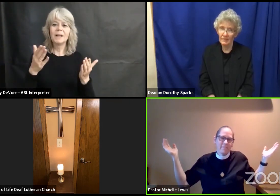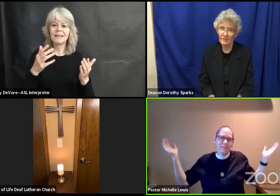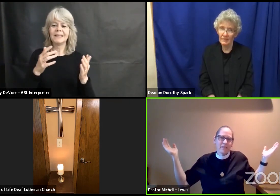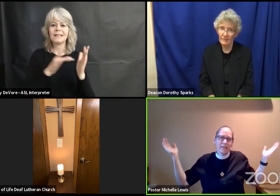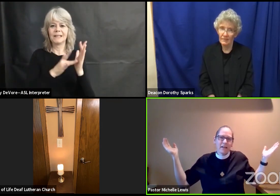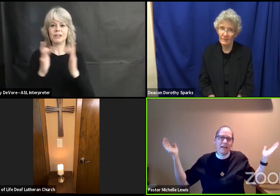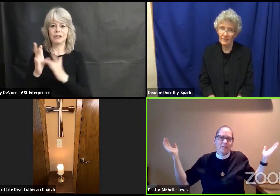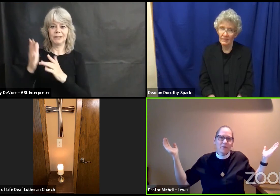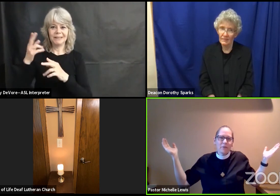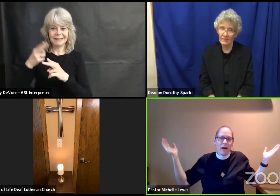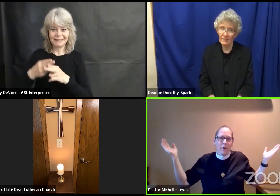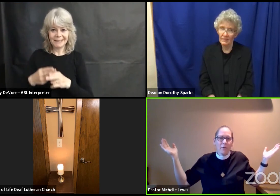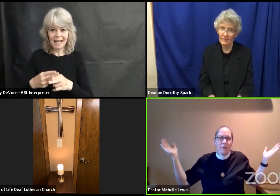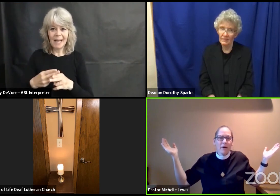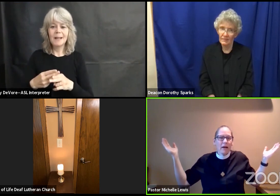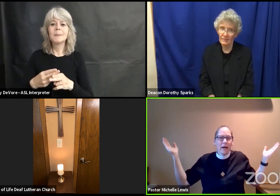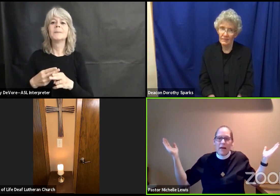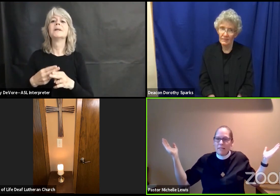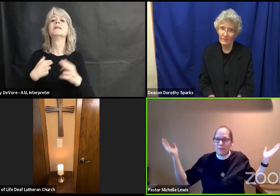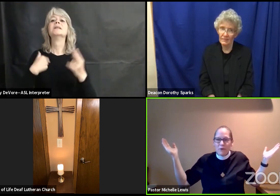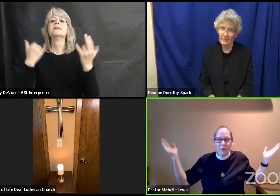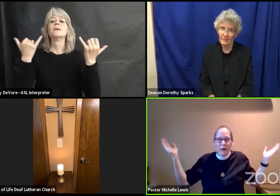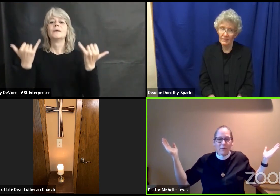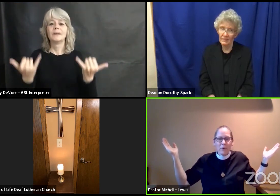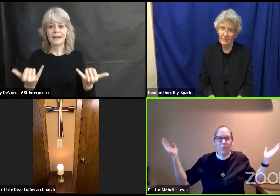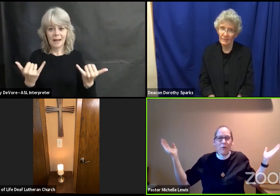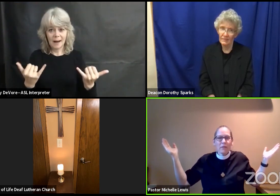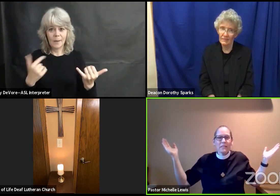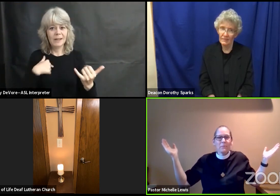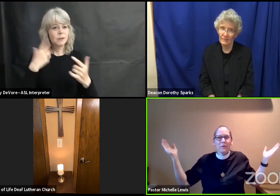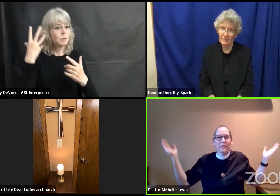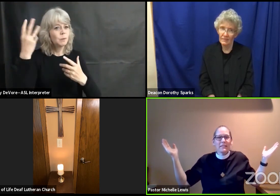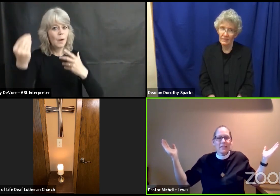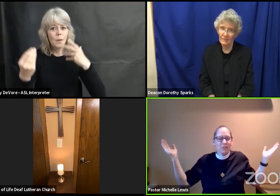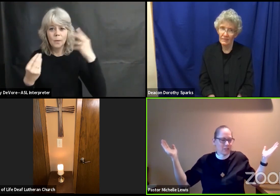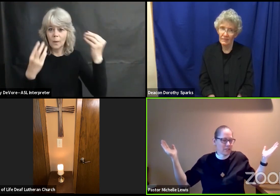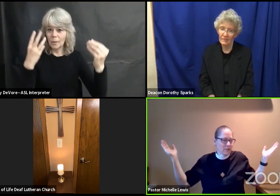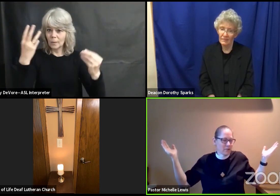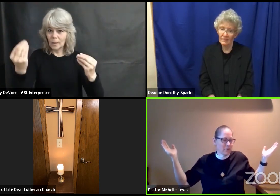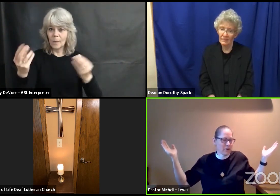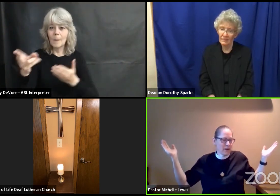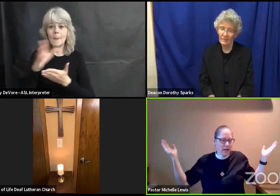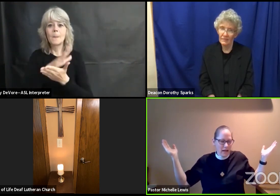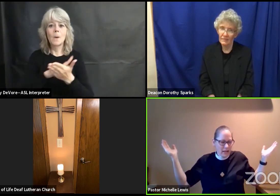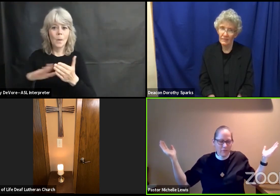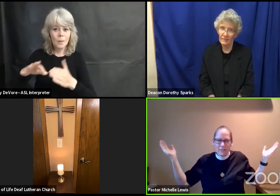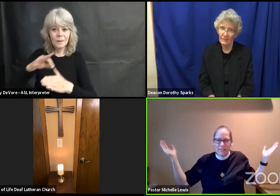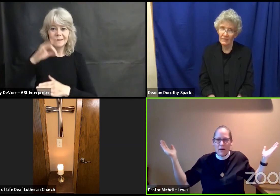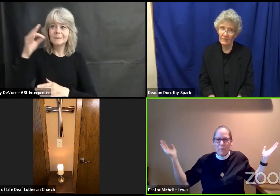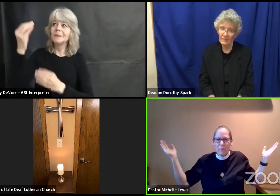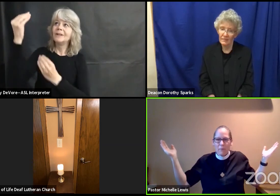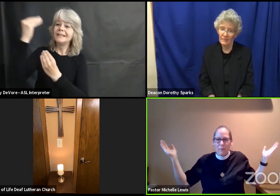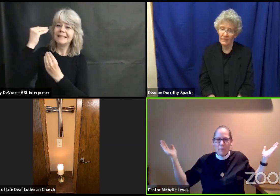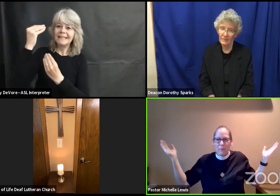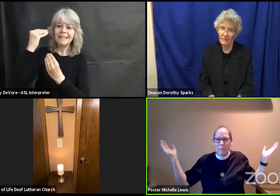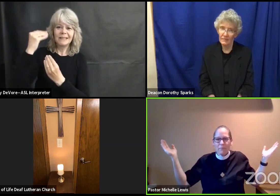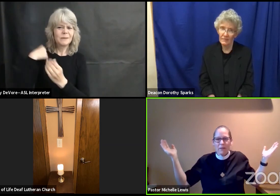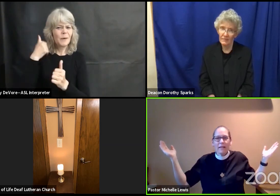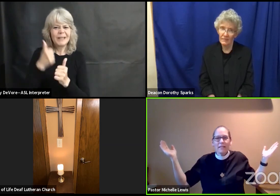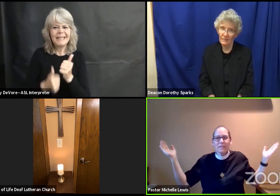and so now as you go out the holy spirit teaches you at every step and remind